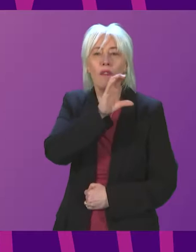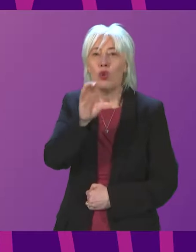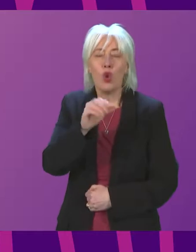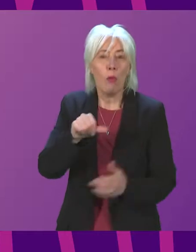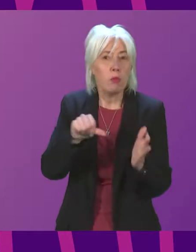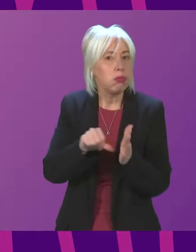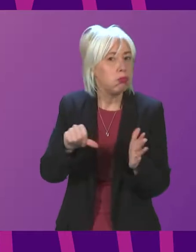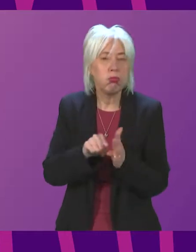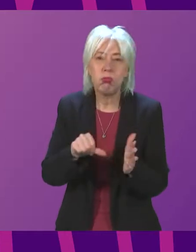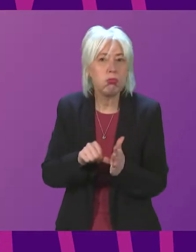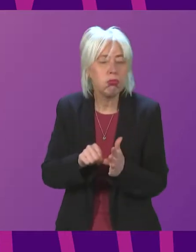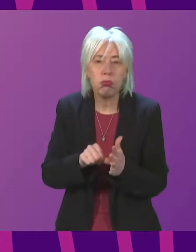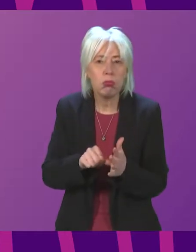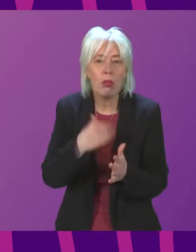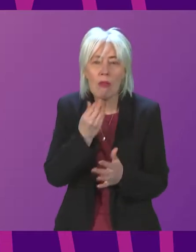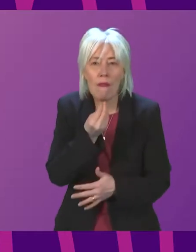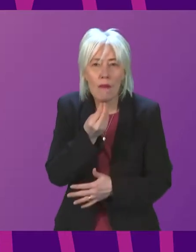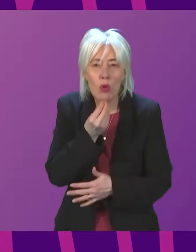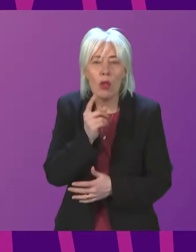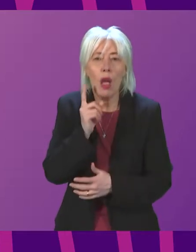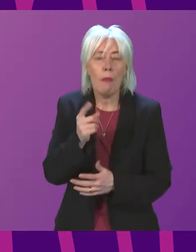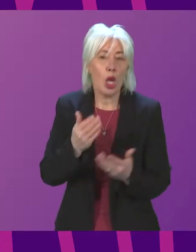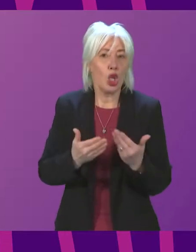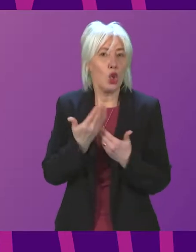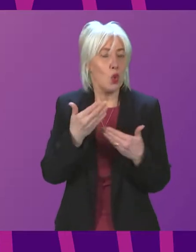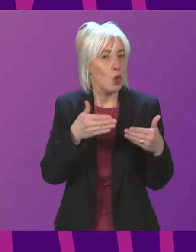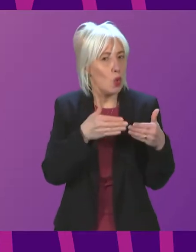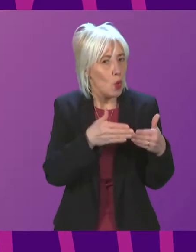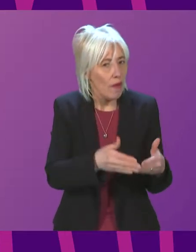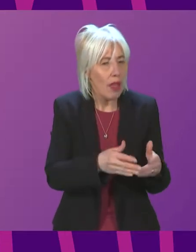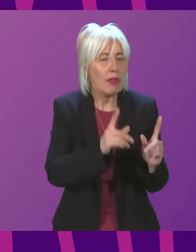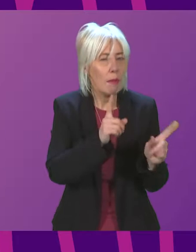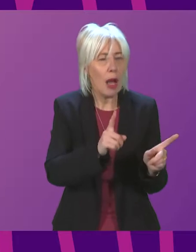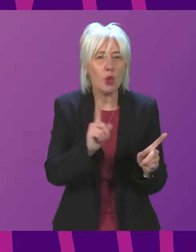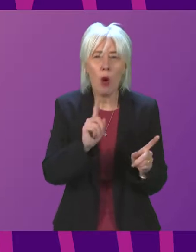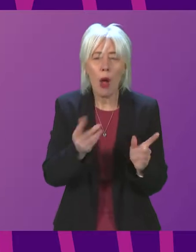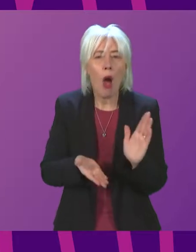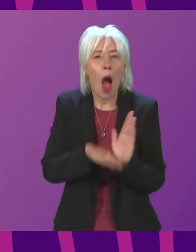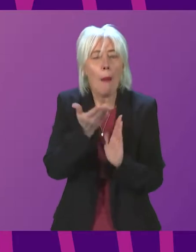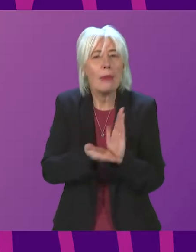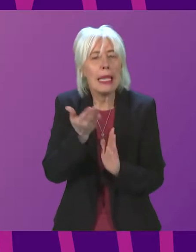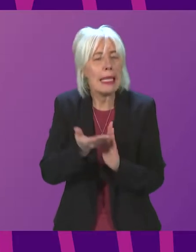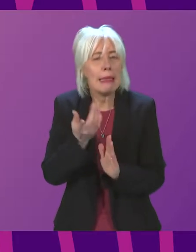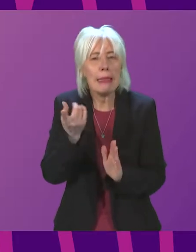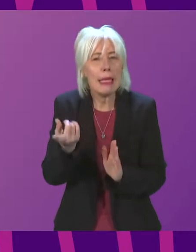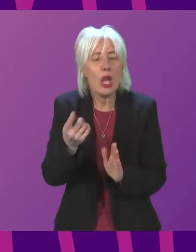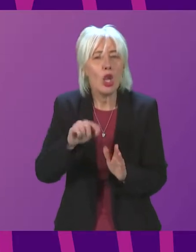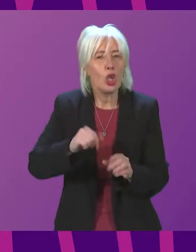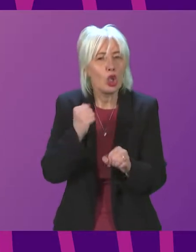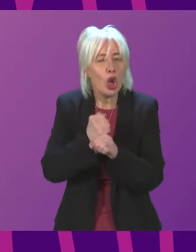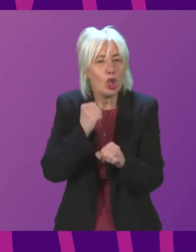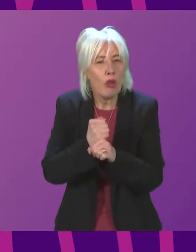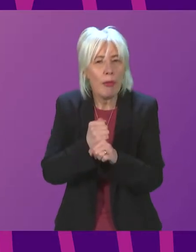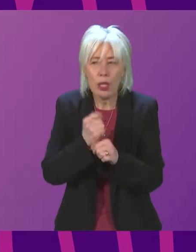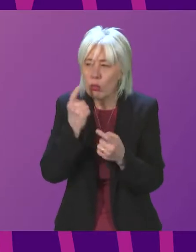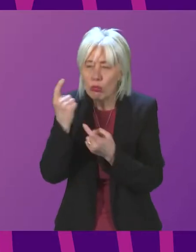difficulties. Quite aside however from the issue of new tonnage can the Minister provide to the Chamber any update on the efforts which the Government has been making